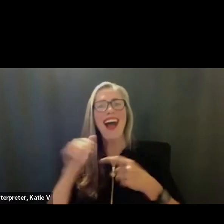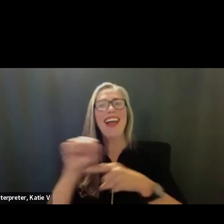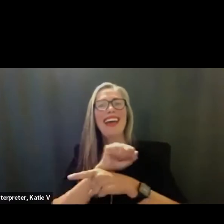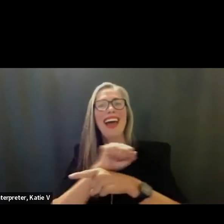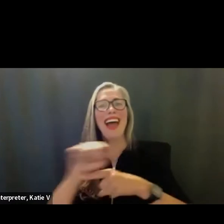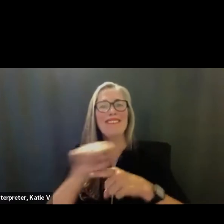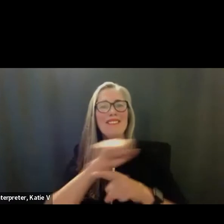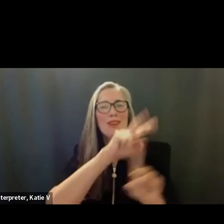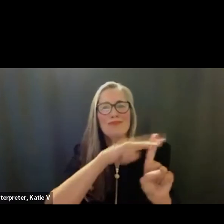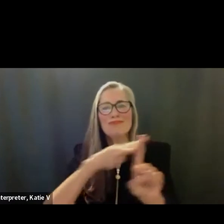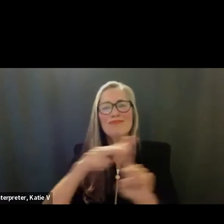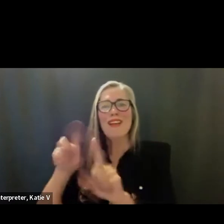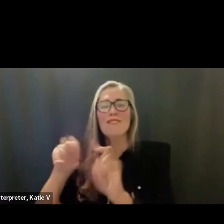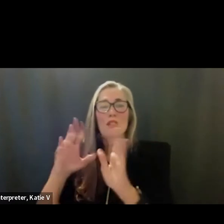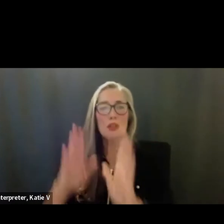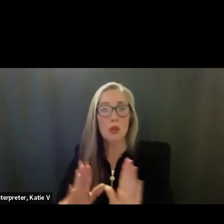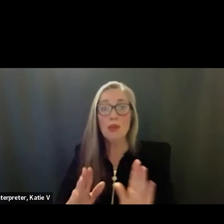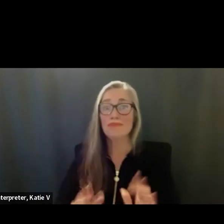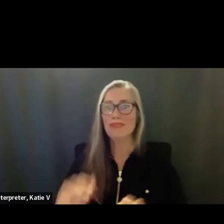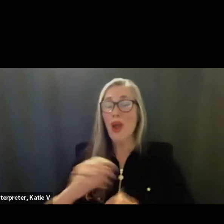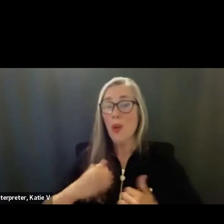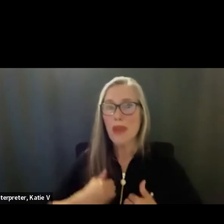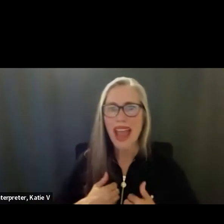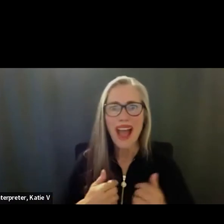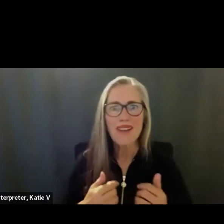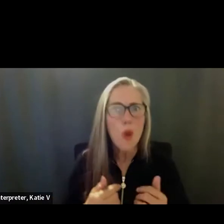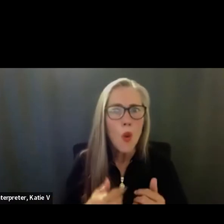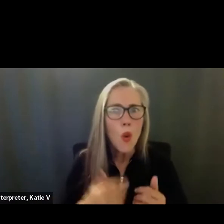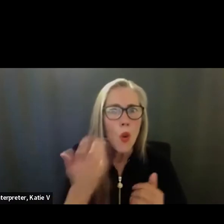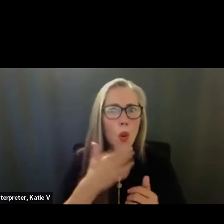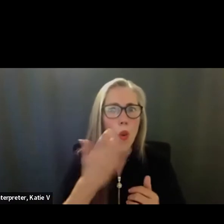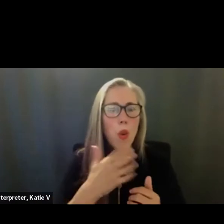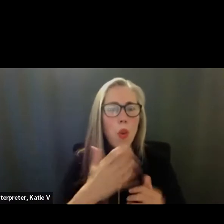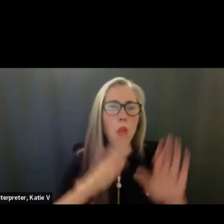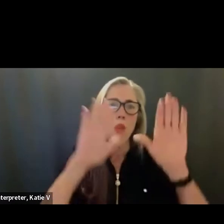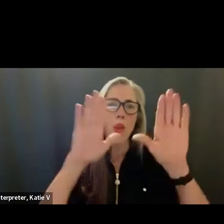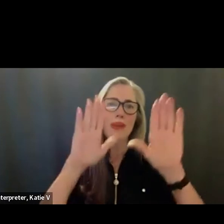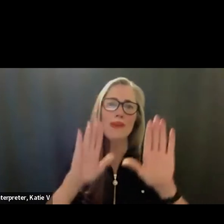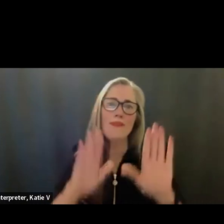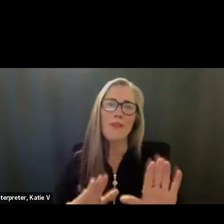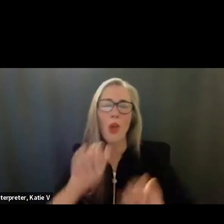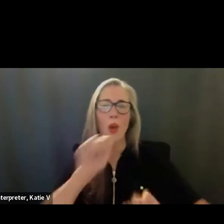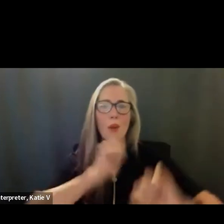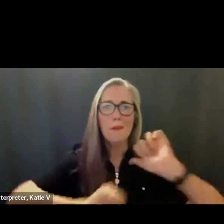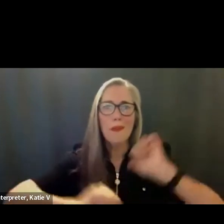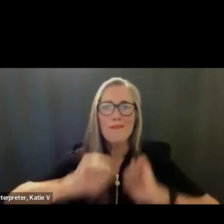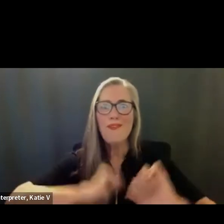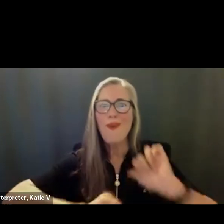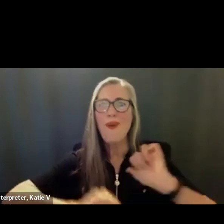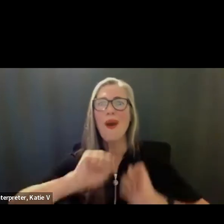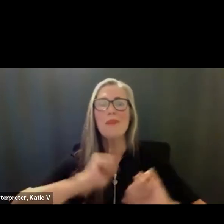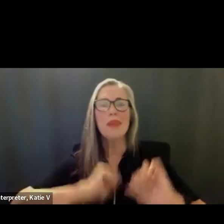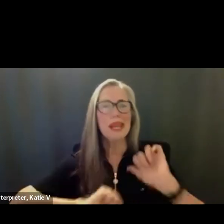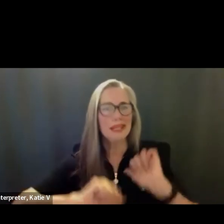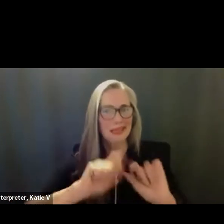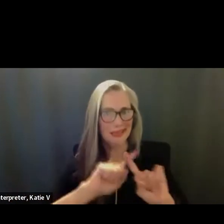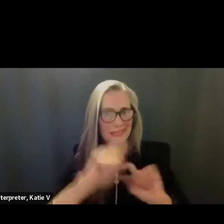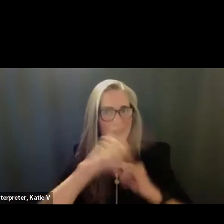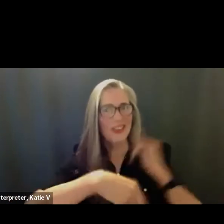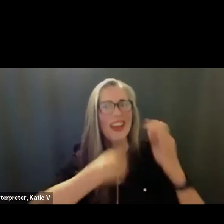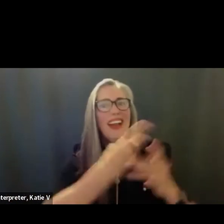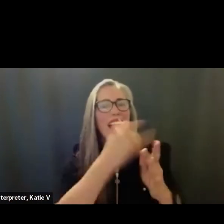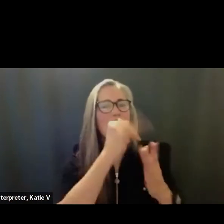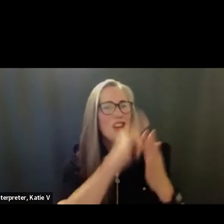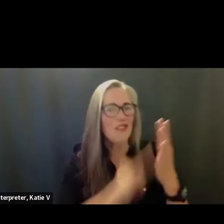We have a thriving performing arts department and you can see here are we have our